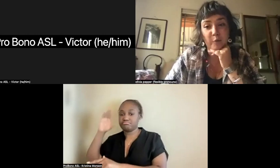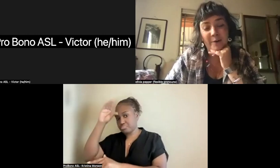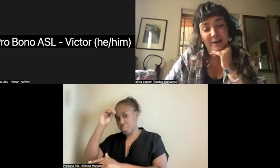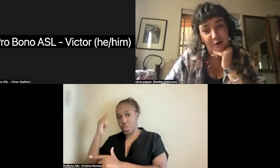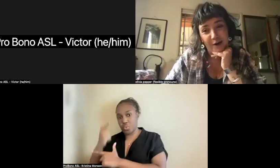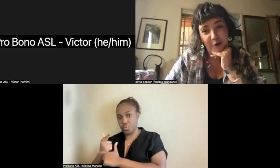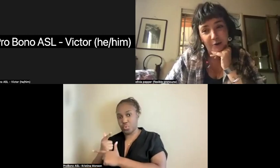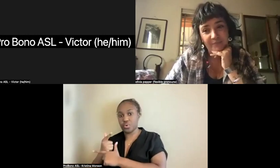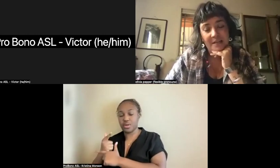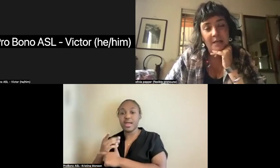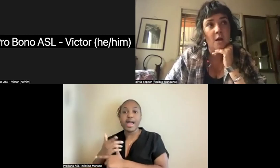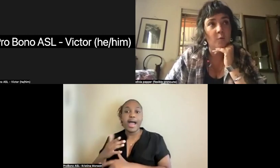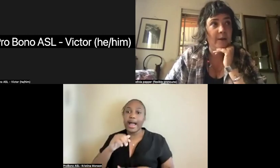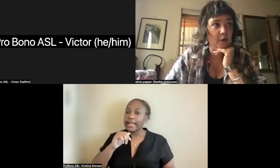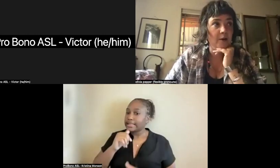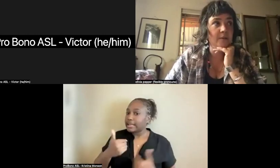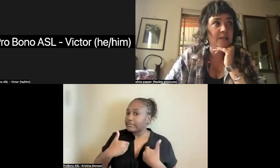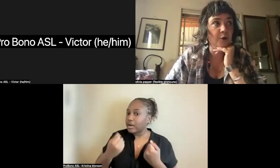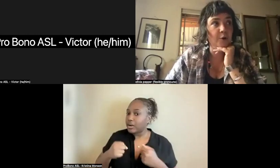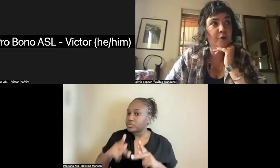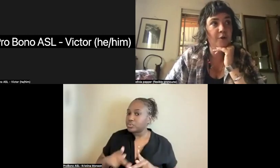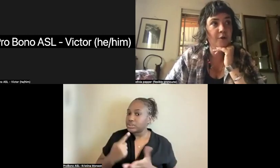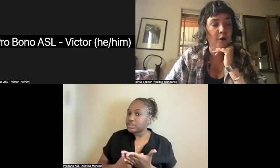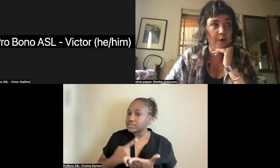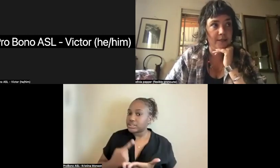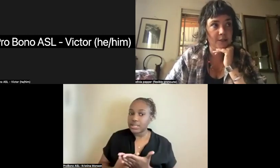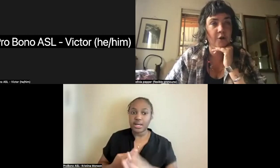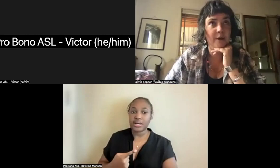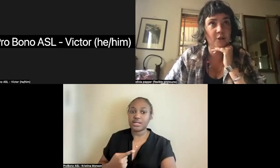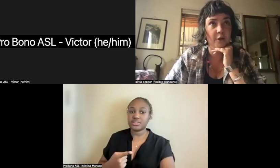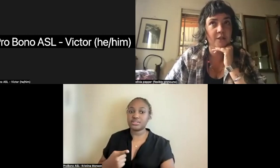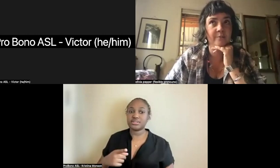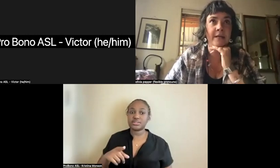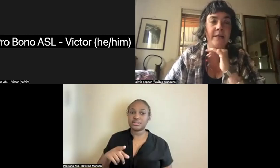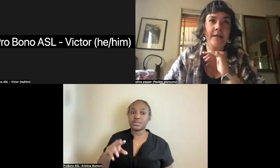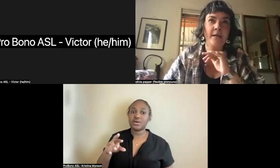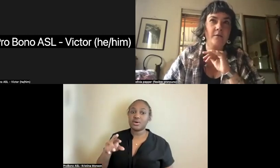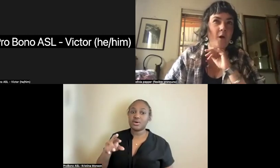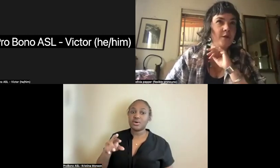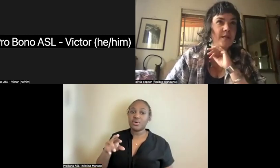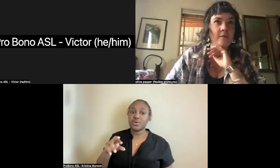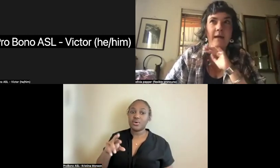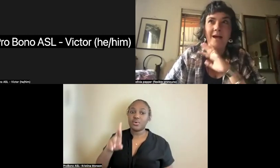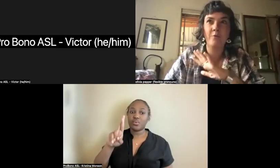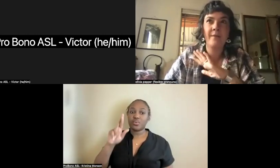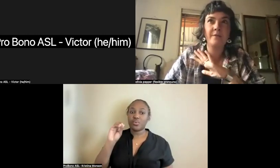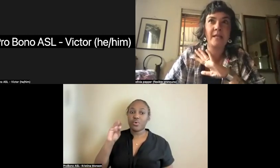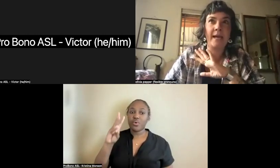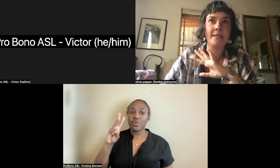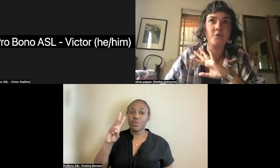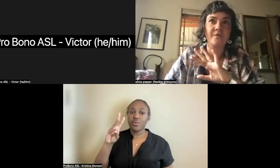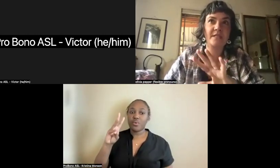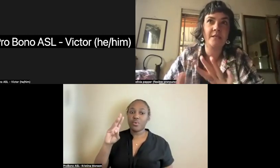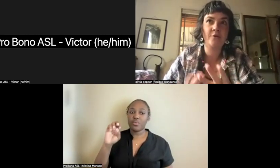talk about Rowena Kreider. Rowena Kreider was an earth artist, earth-based artist who made large scale labyrinths